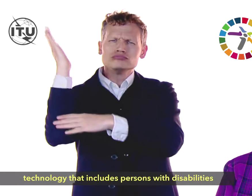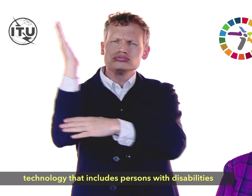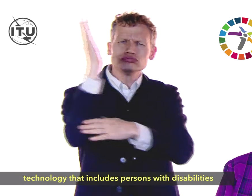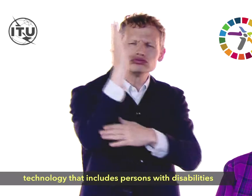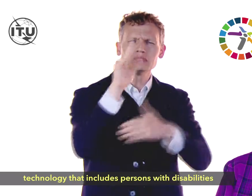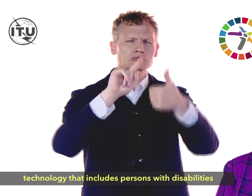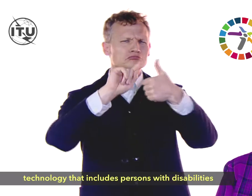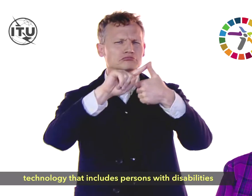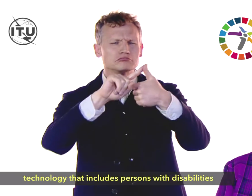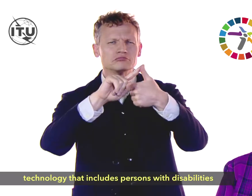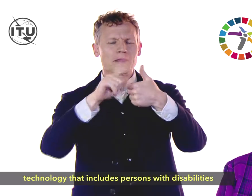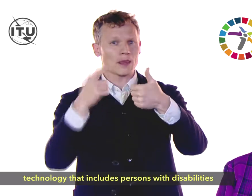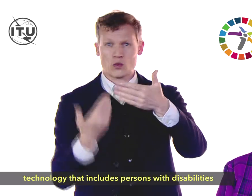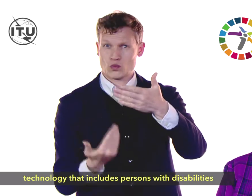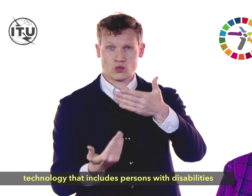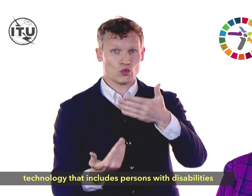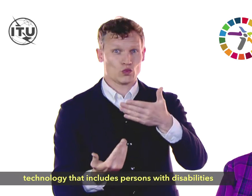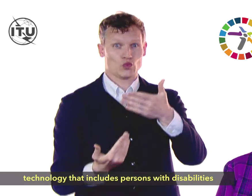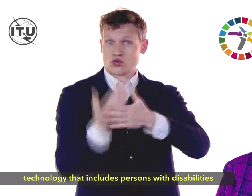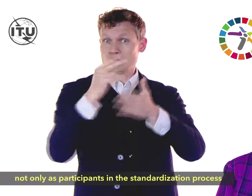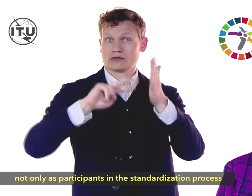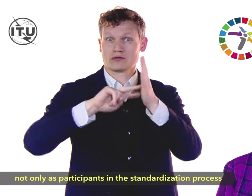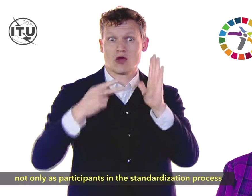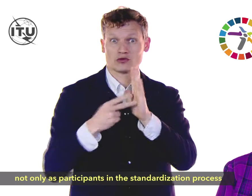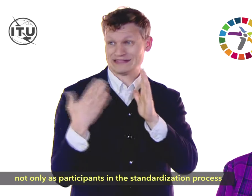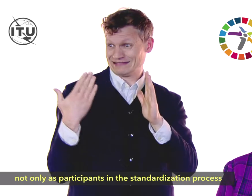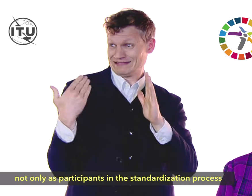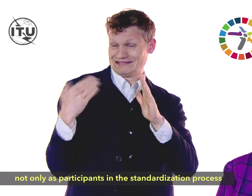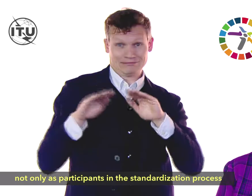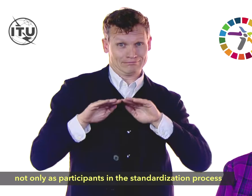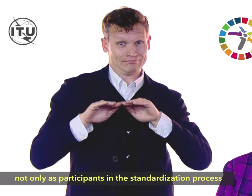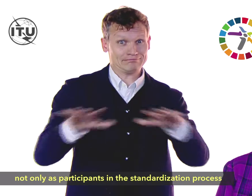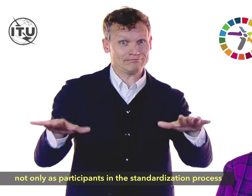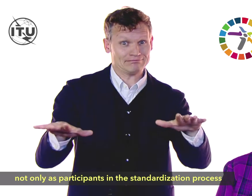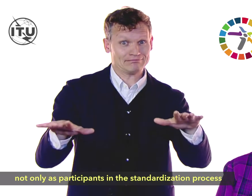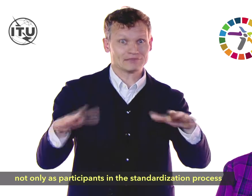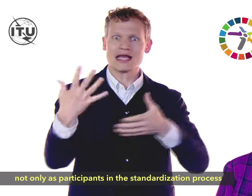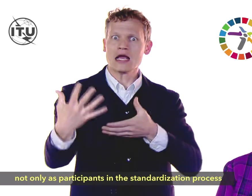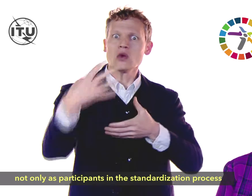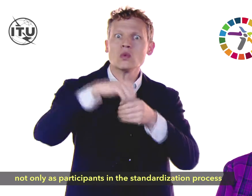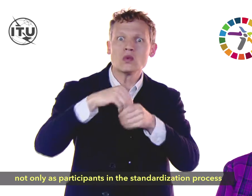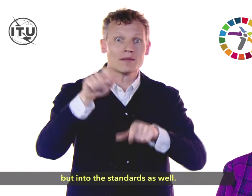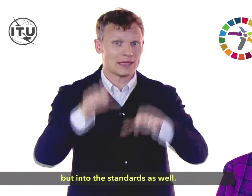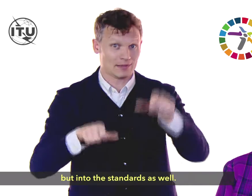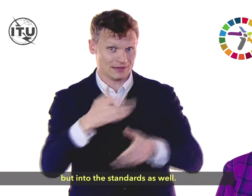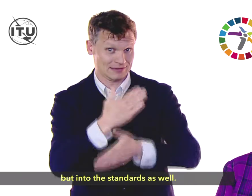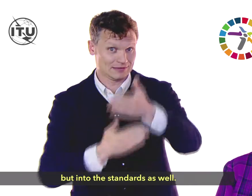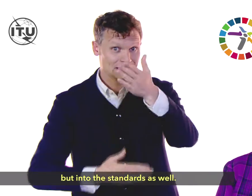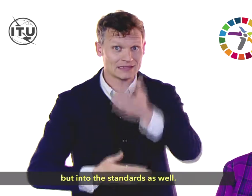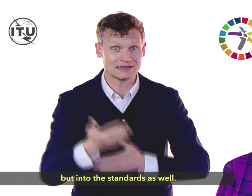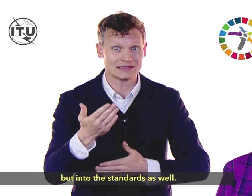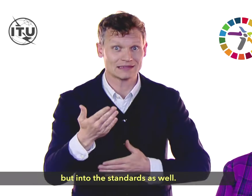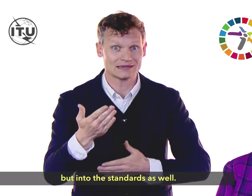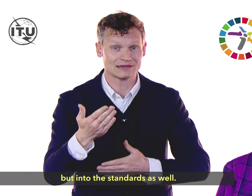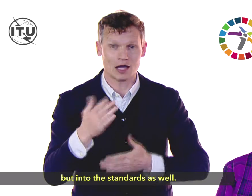technology that includes persons with disabilities, not only as participants in the standardization process, but